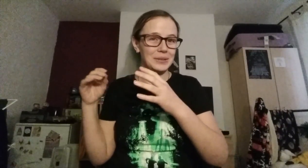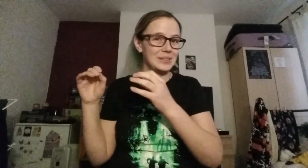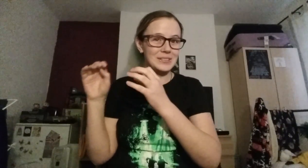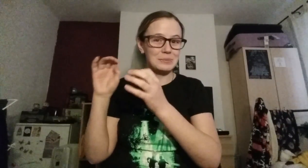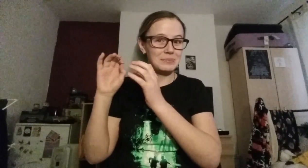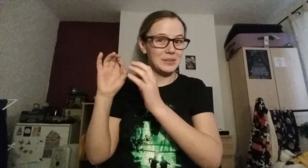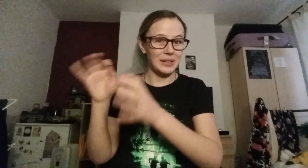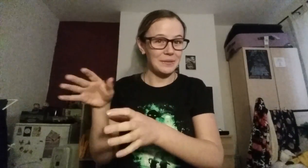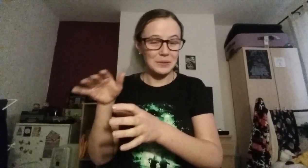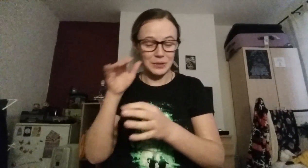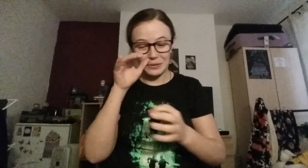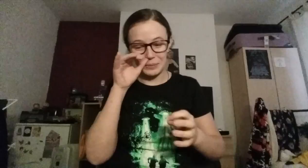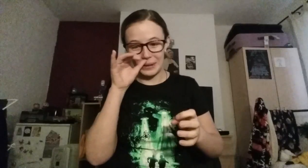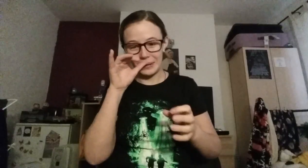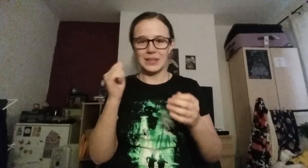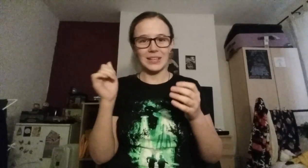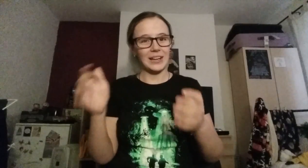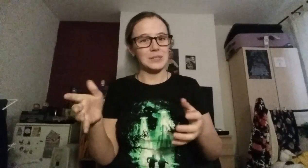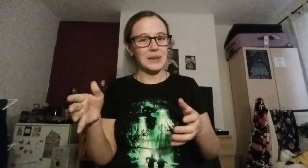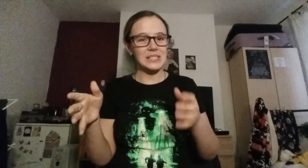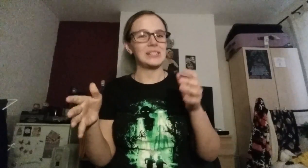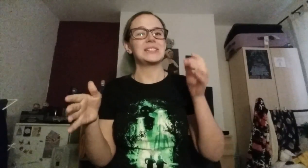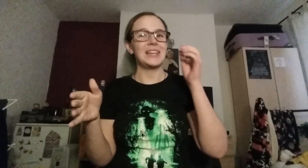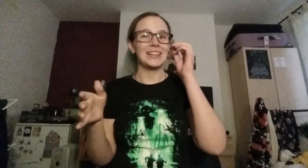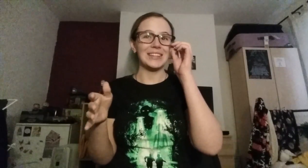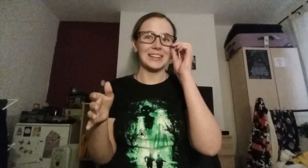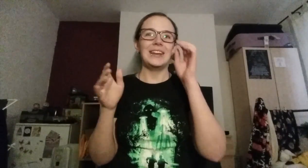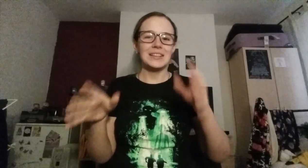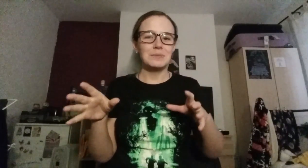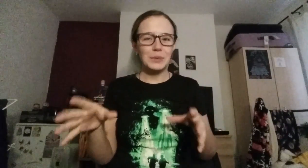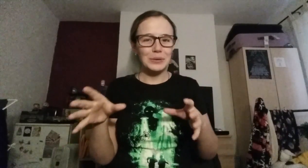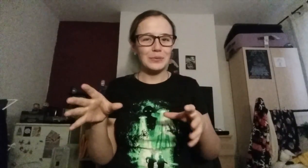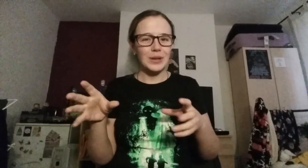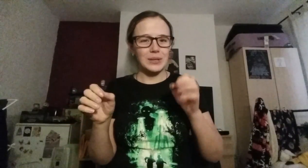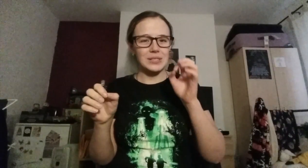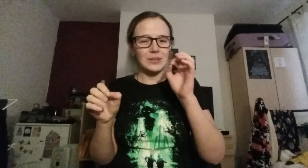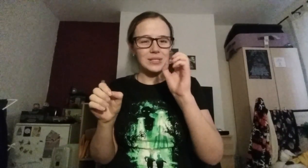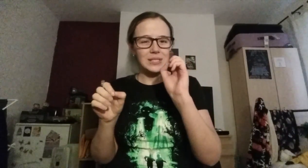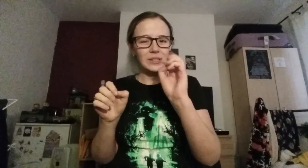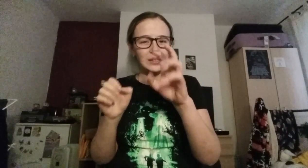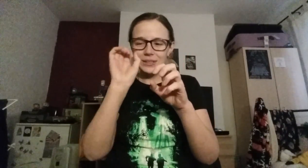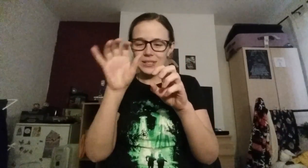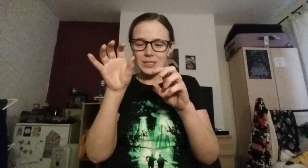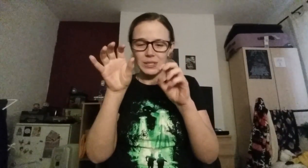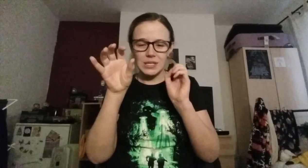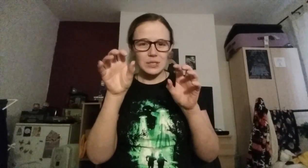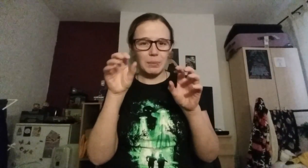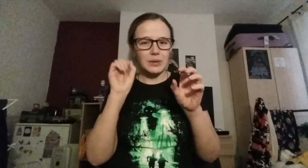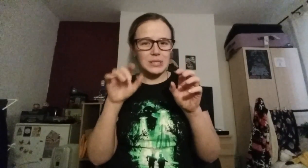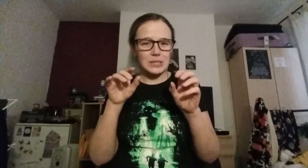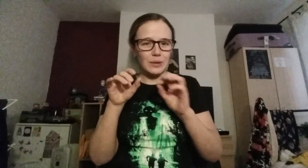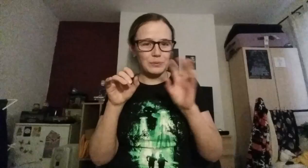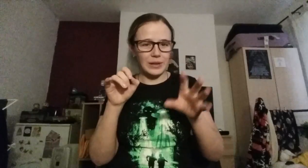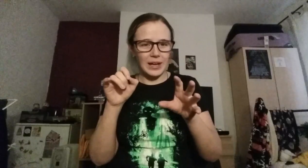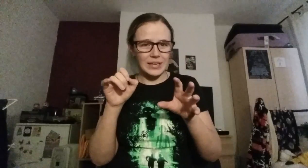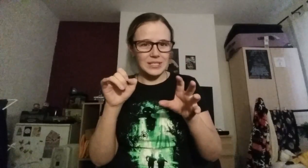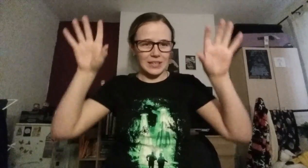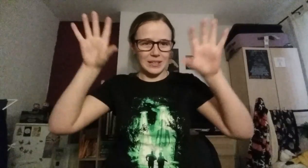you'll have to forgive me, but the guys basically said that it hasn't moved because there are still little spots of light in